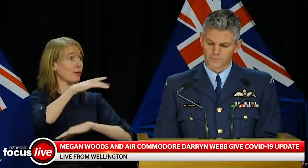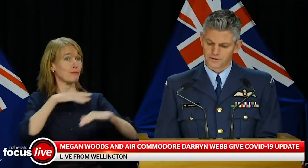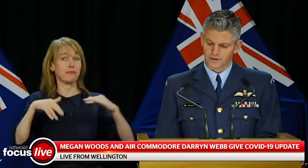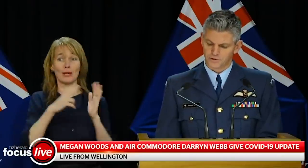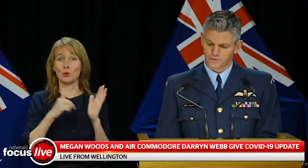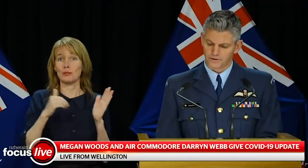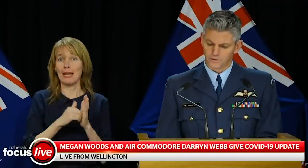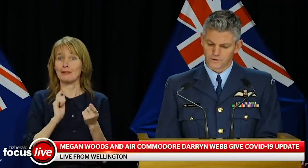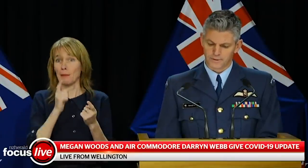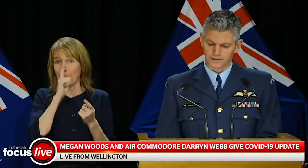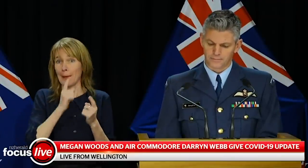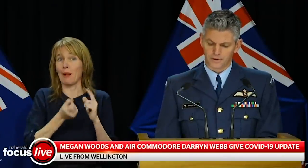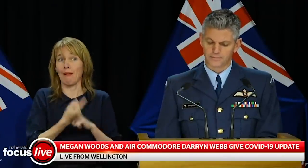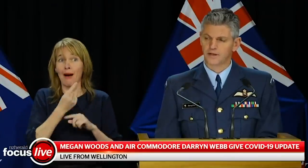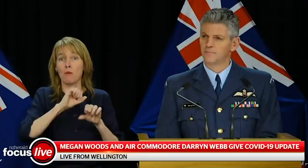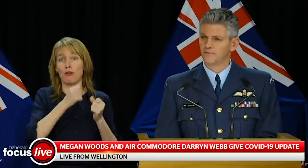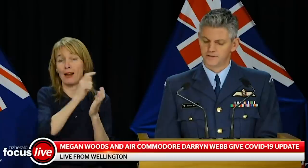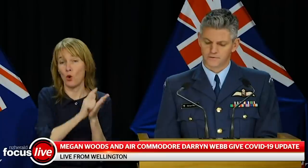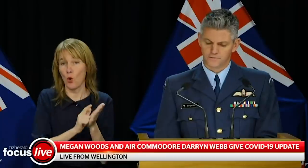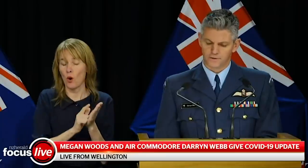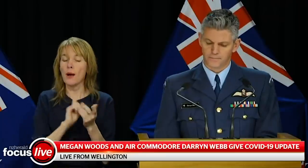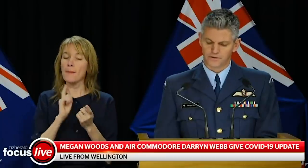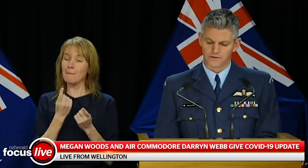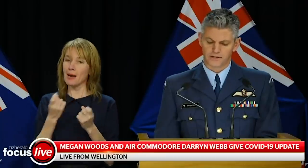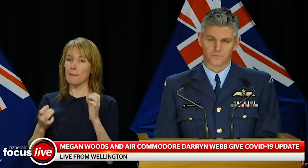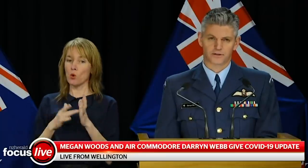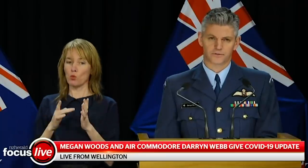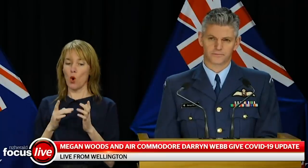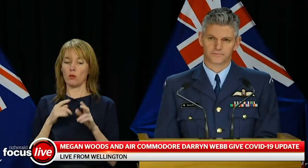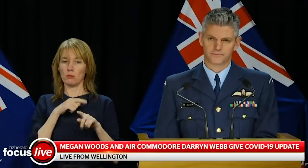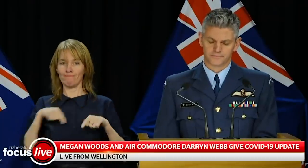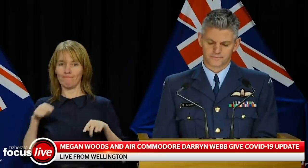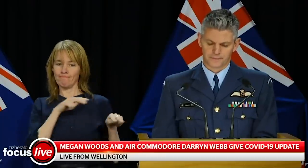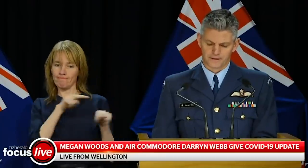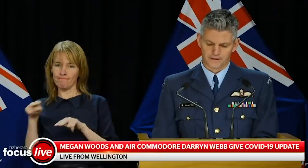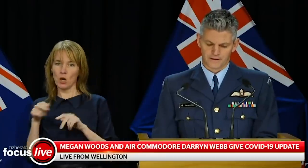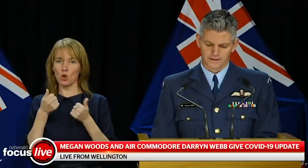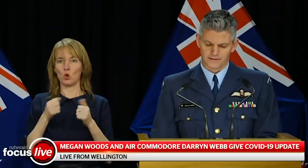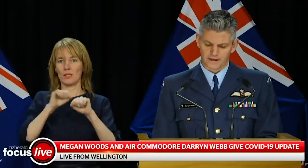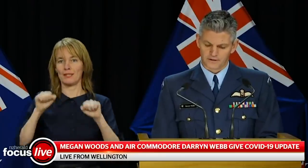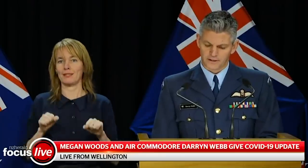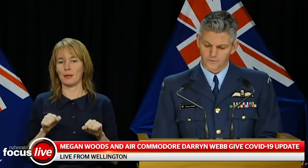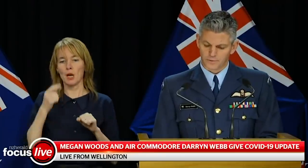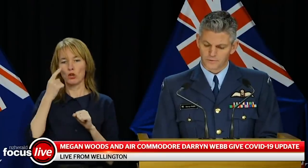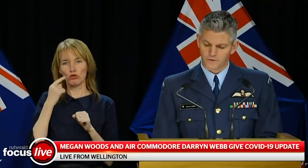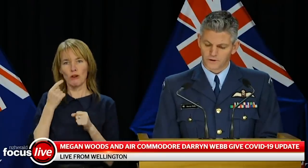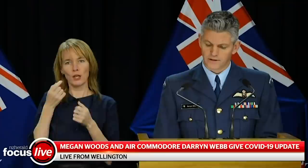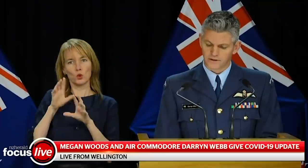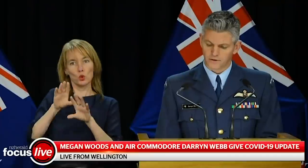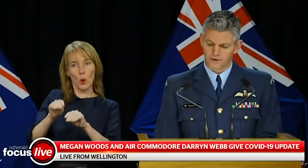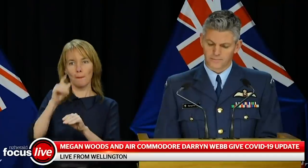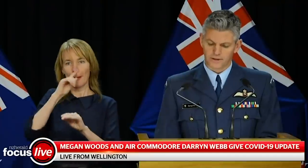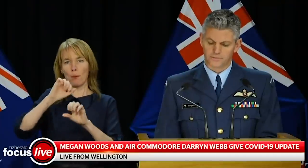But our job is to make sure that the law is backed up by as many preventative measures as practical. Yesterday, I said that we'll be